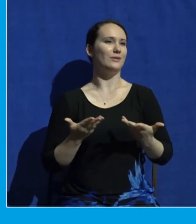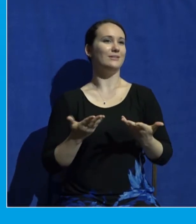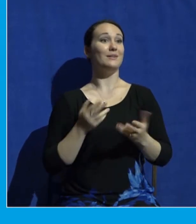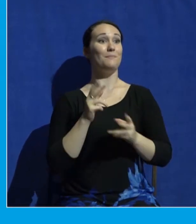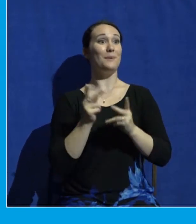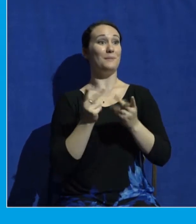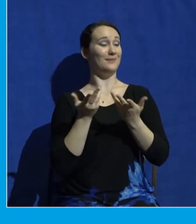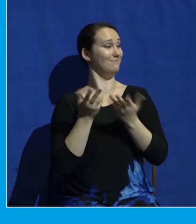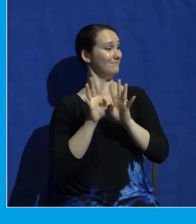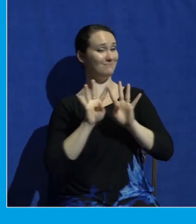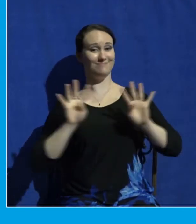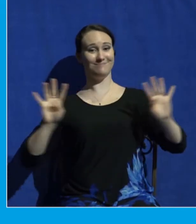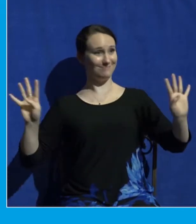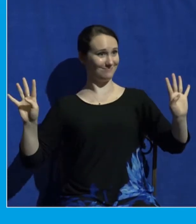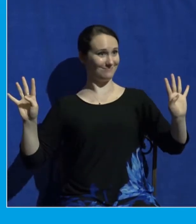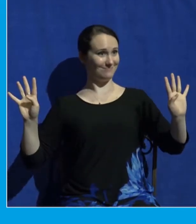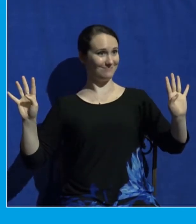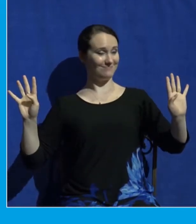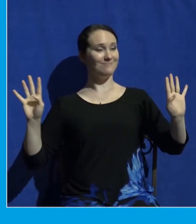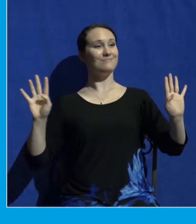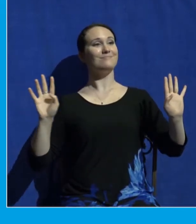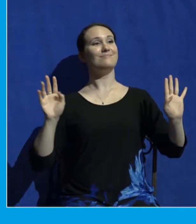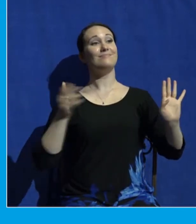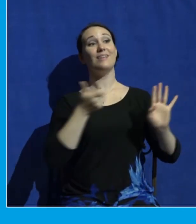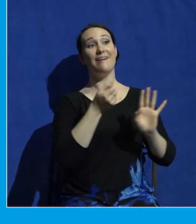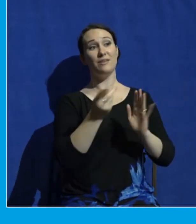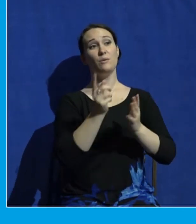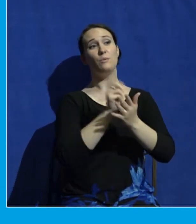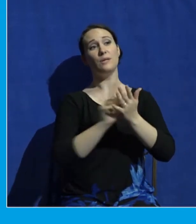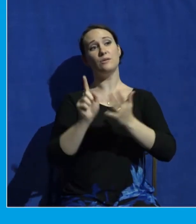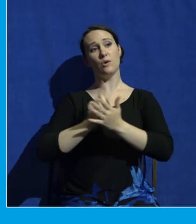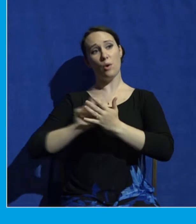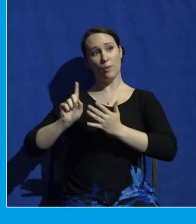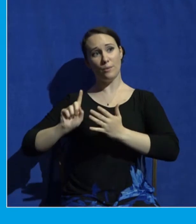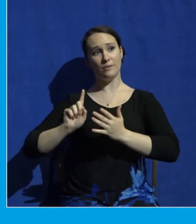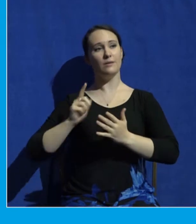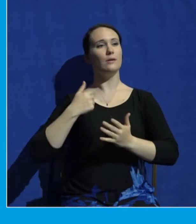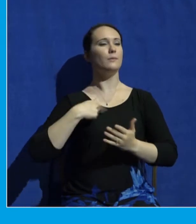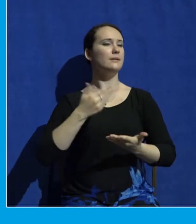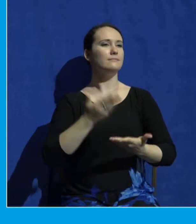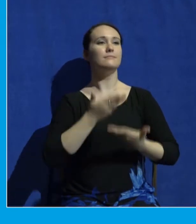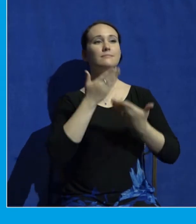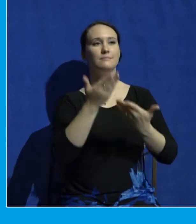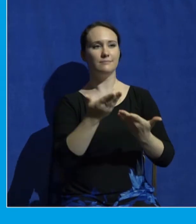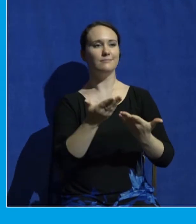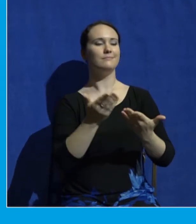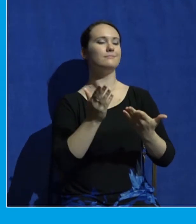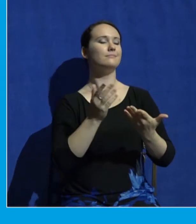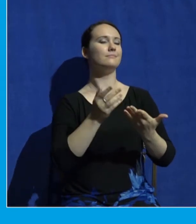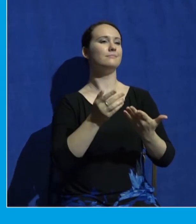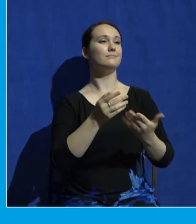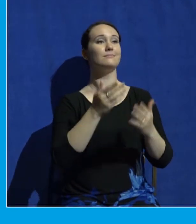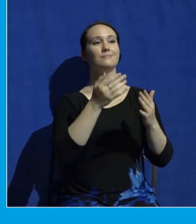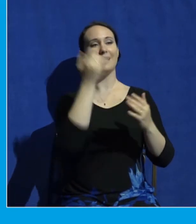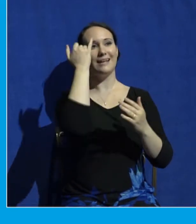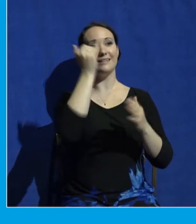weeks ago, you overwhelmingly said, yes, we want to move toward peaceful resolution as best as we can. And then last Sunday,